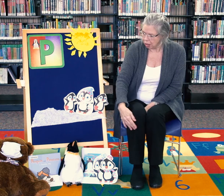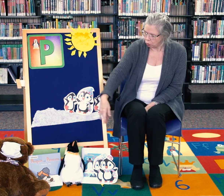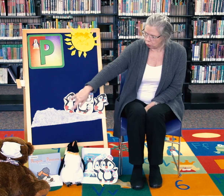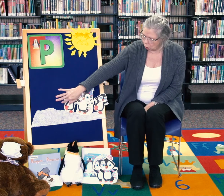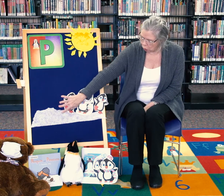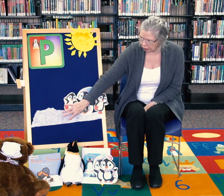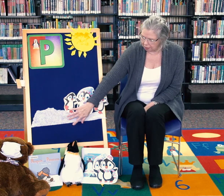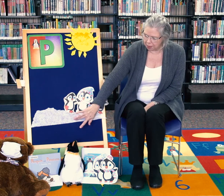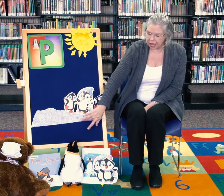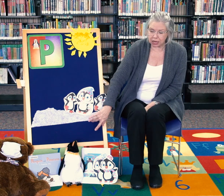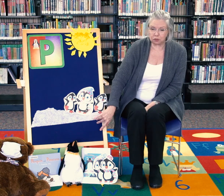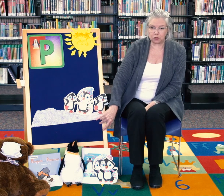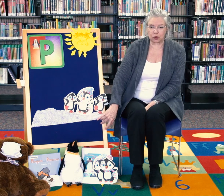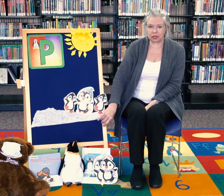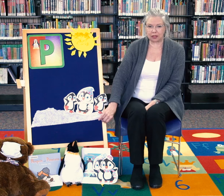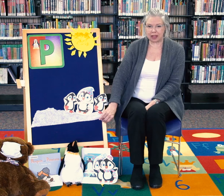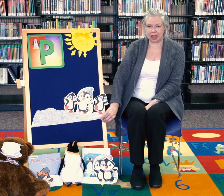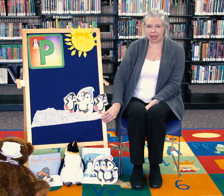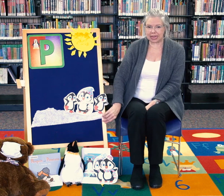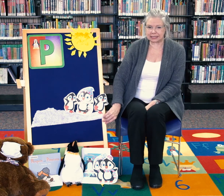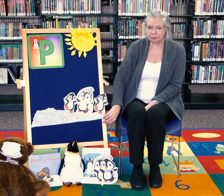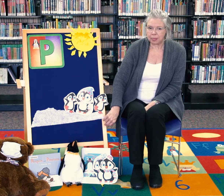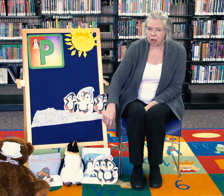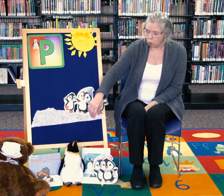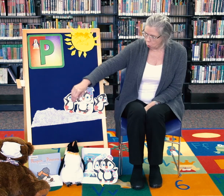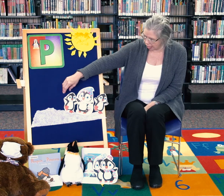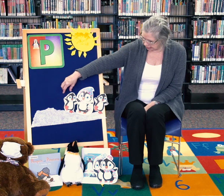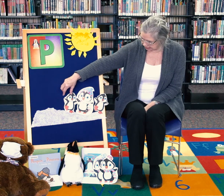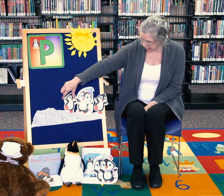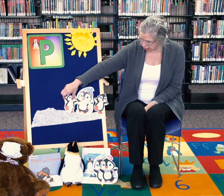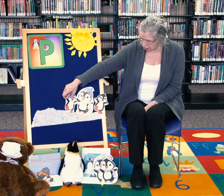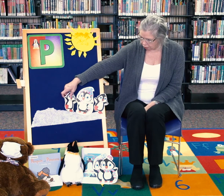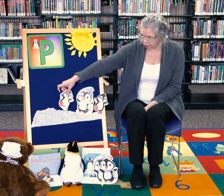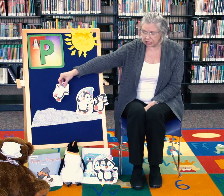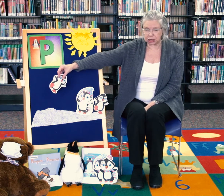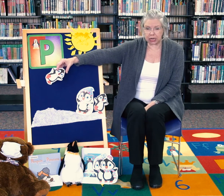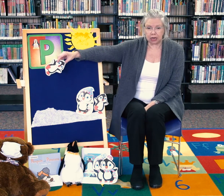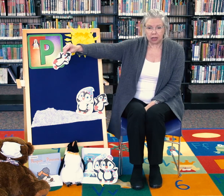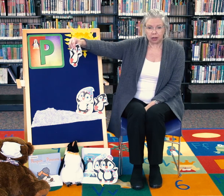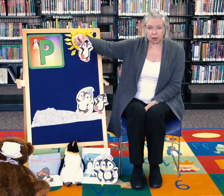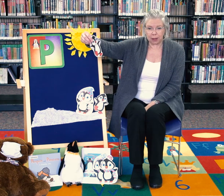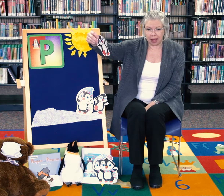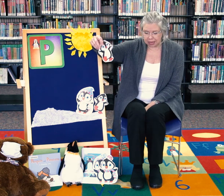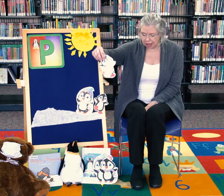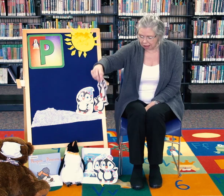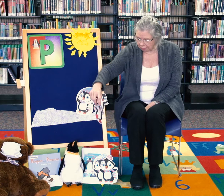rolling back and forth on the ice. One decided to go fishing. Bye y'all.